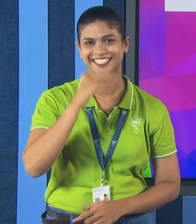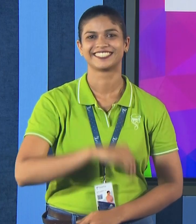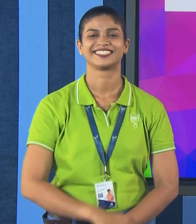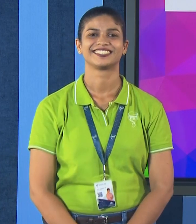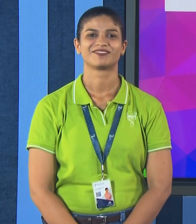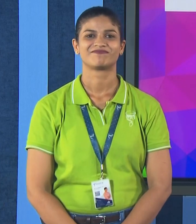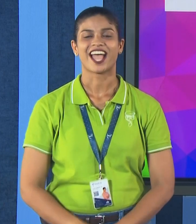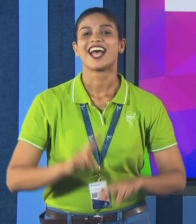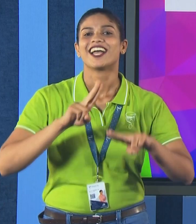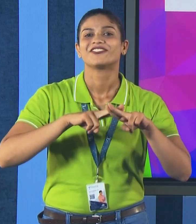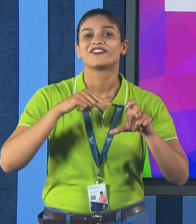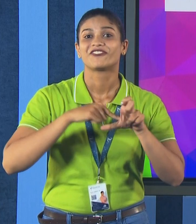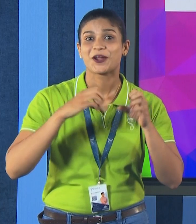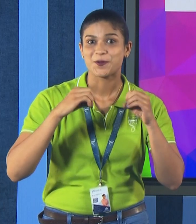February,